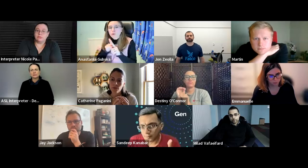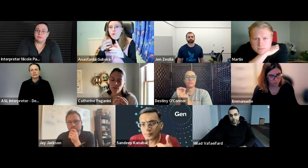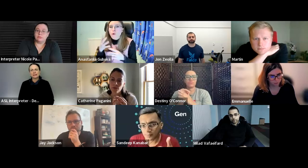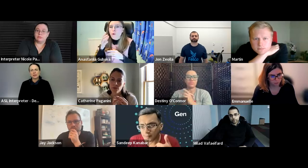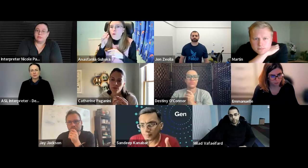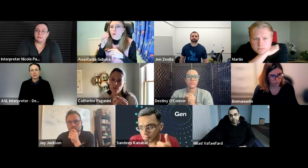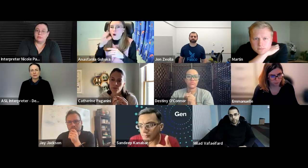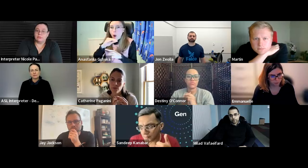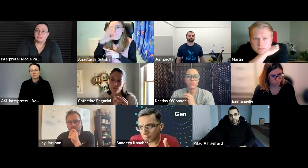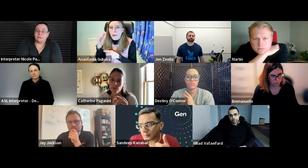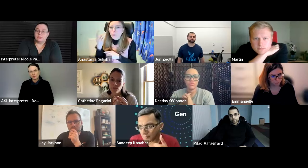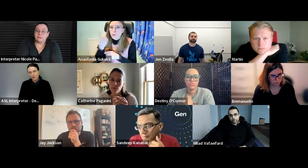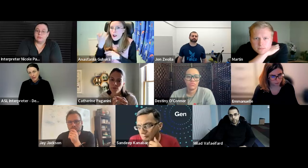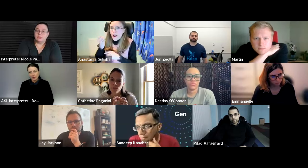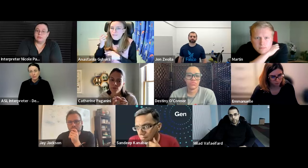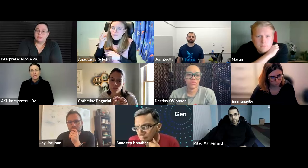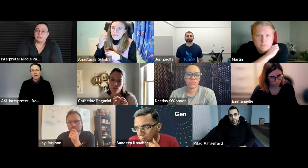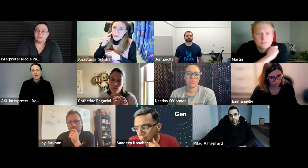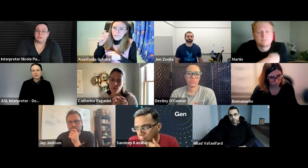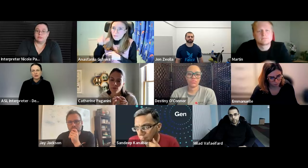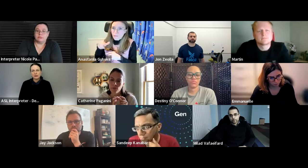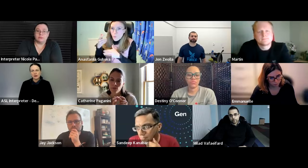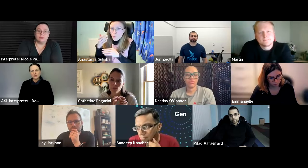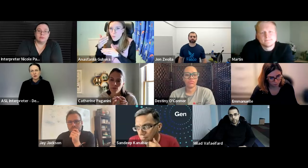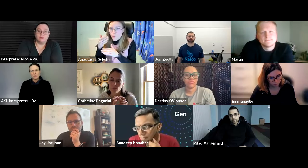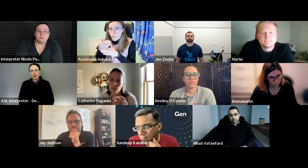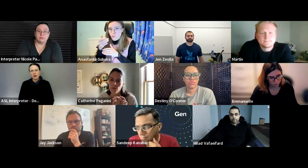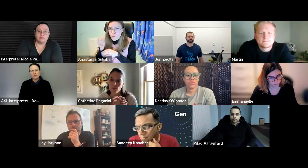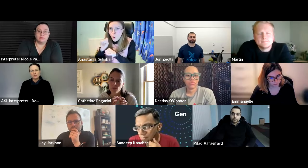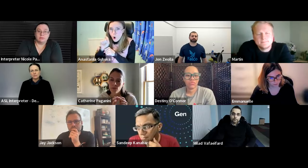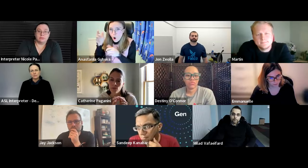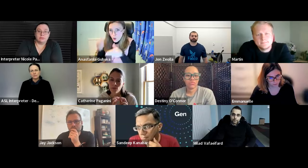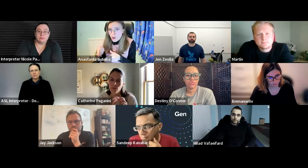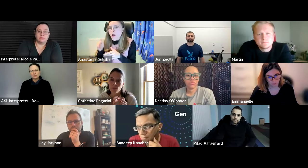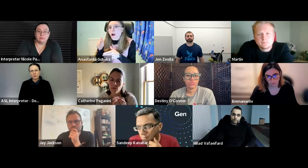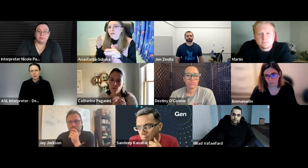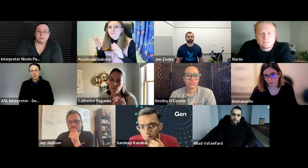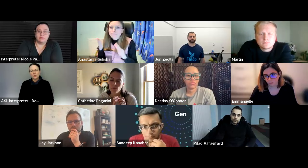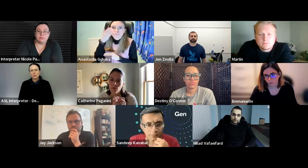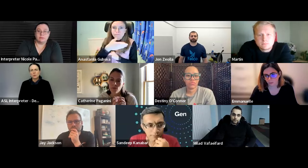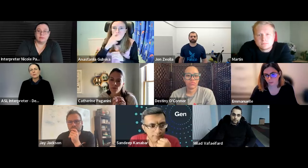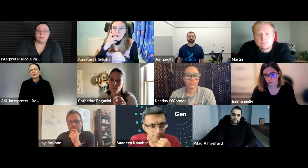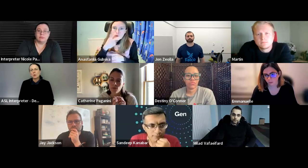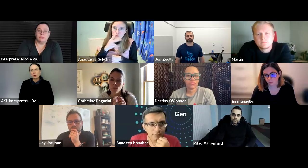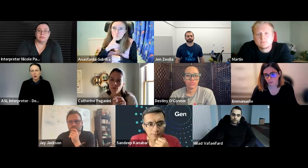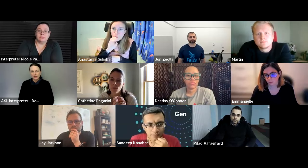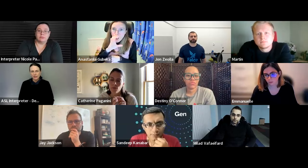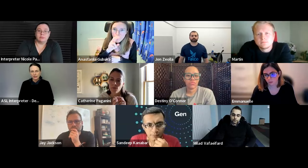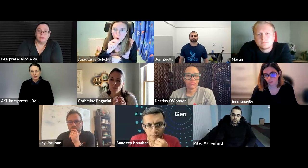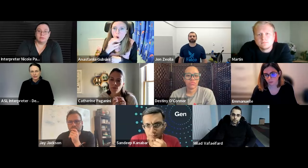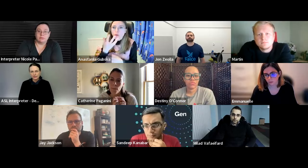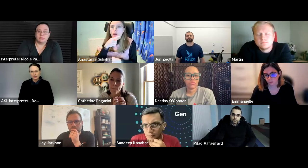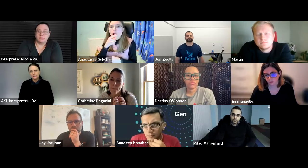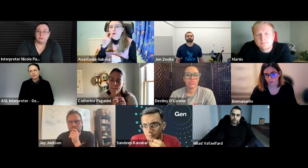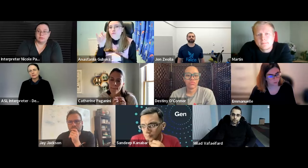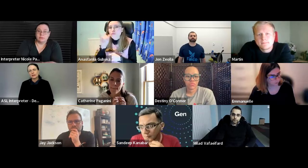you know so we could thank them and also um where people were working